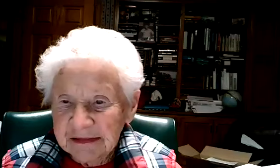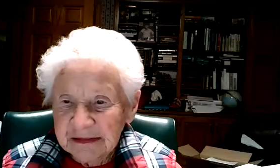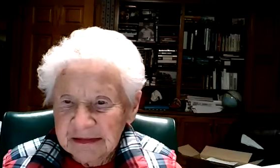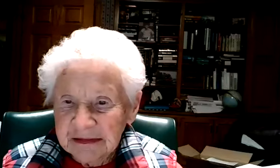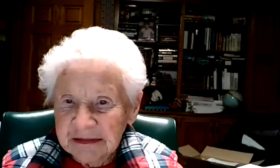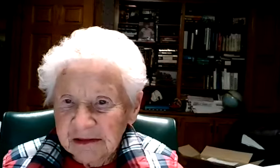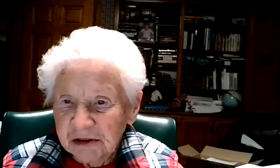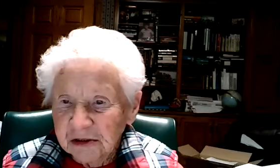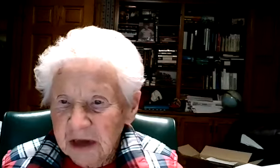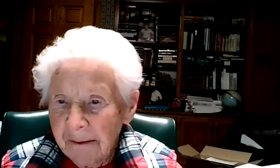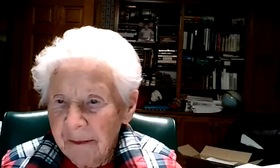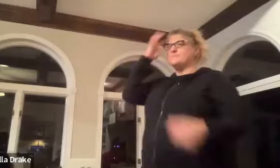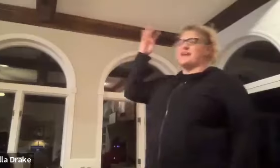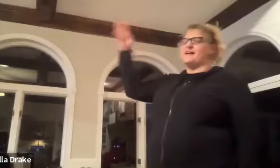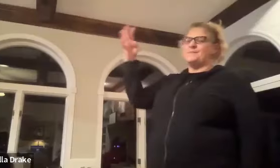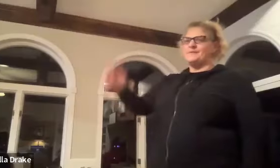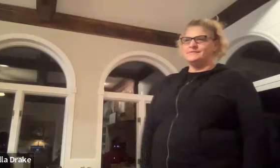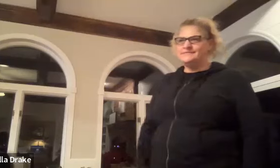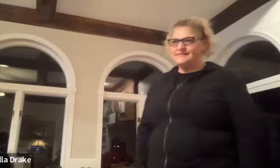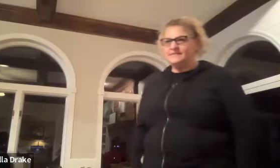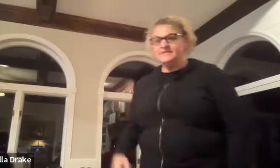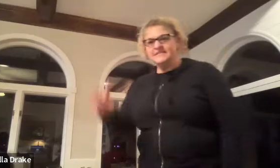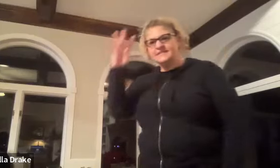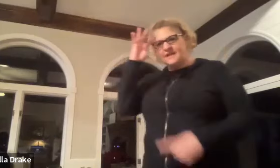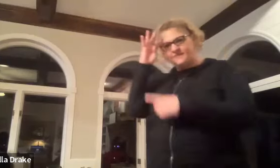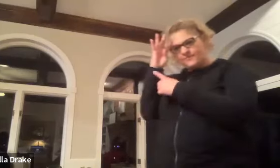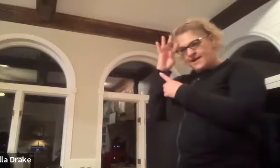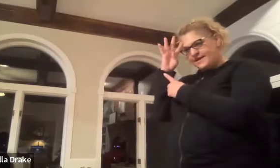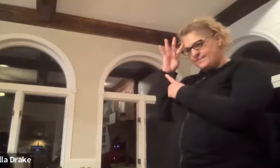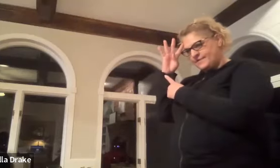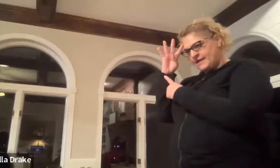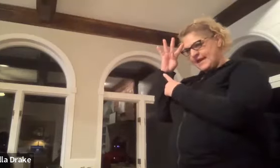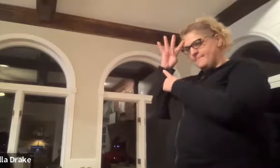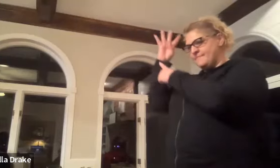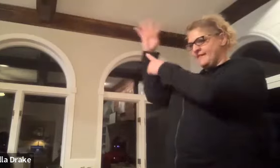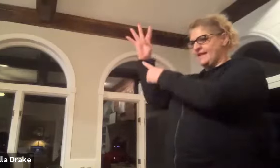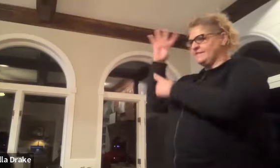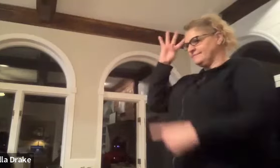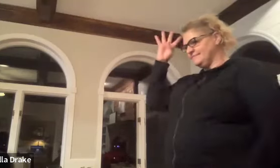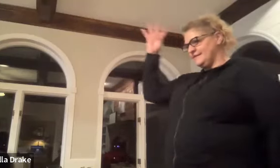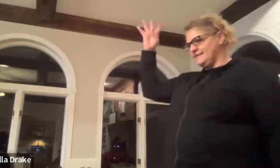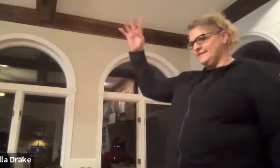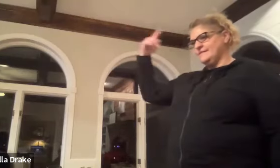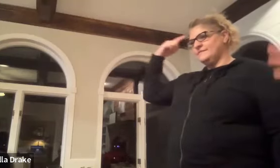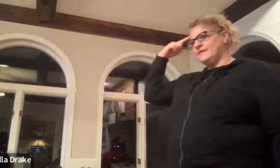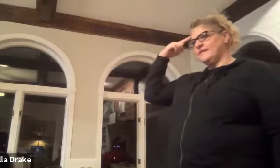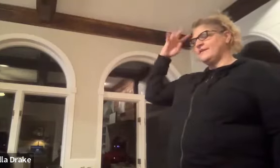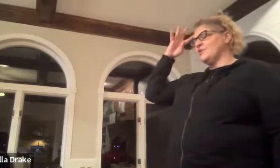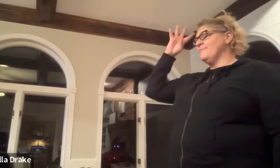that's just from friends that was made up this is a sign for made up and like like your mind like your